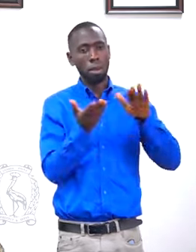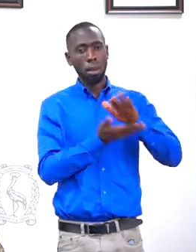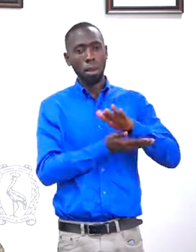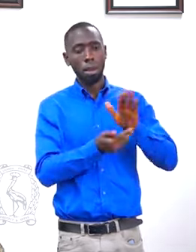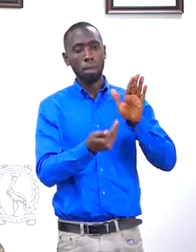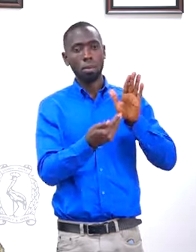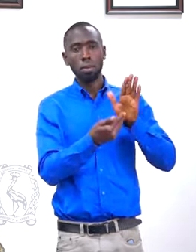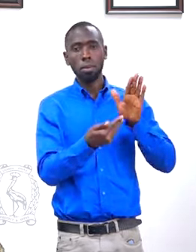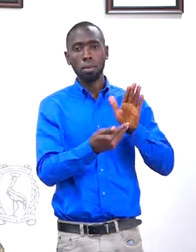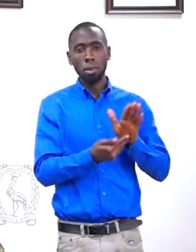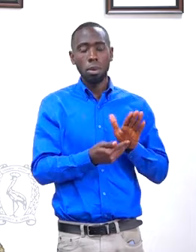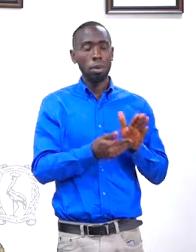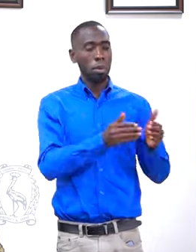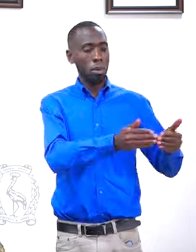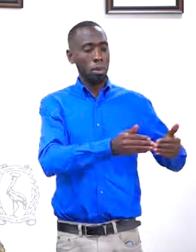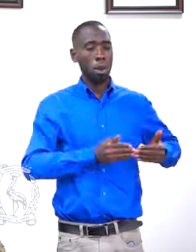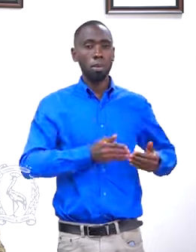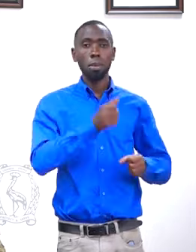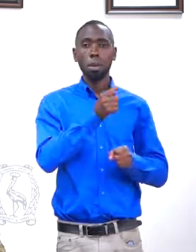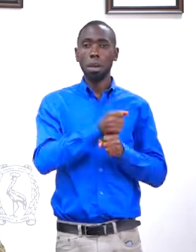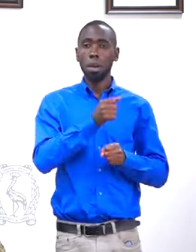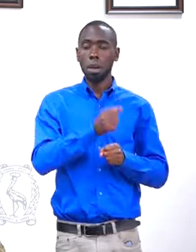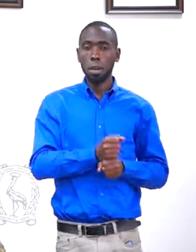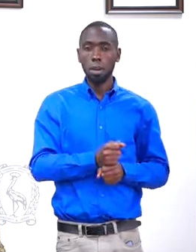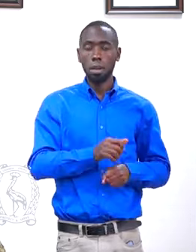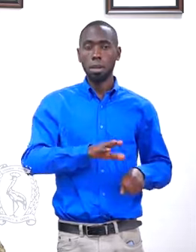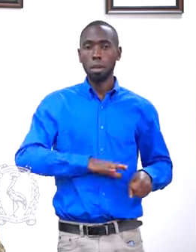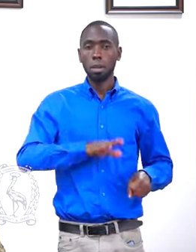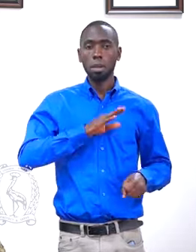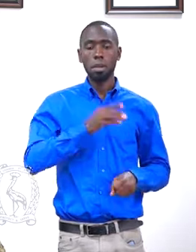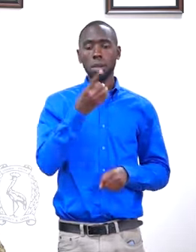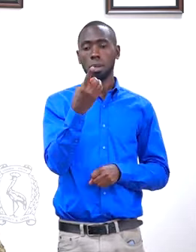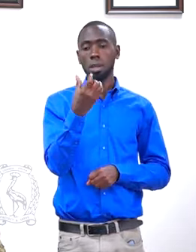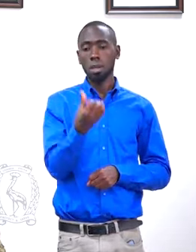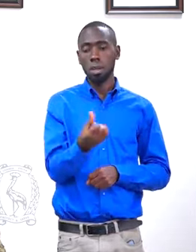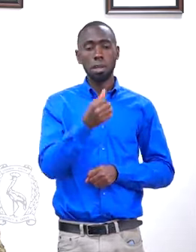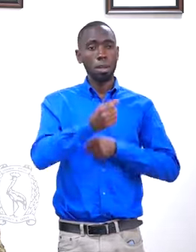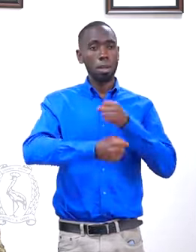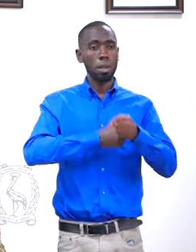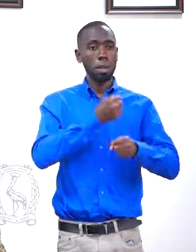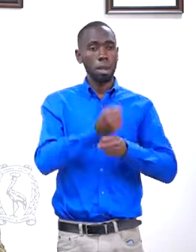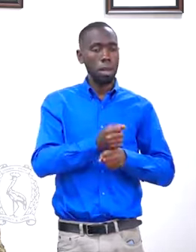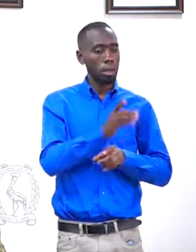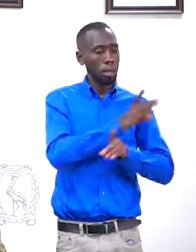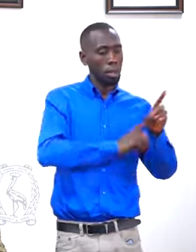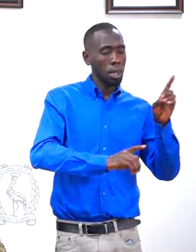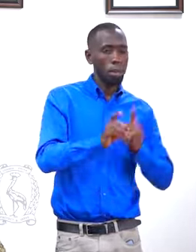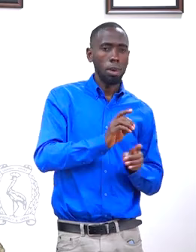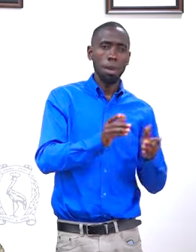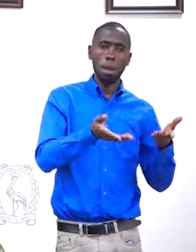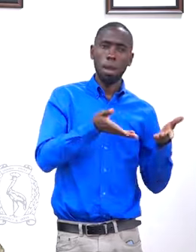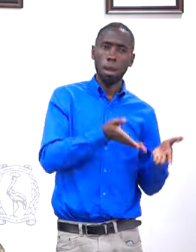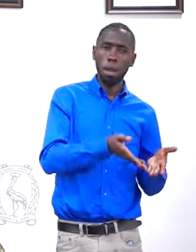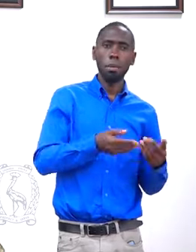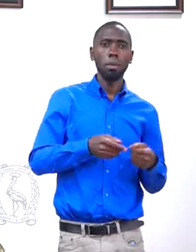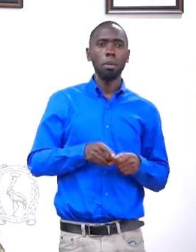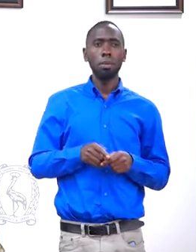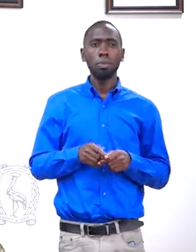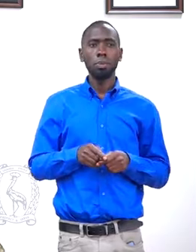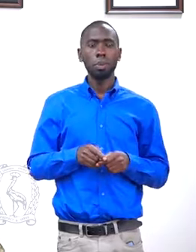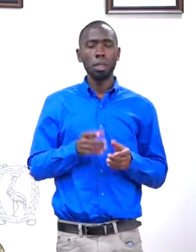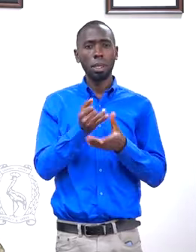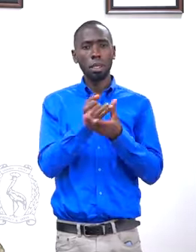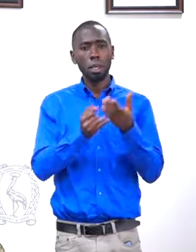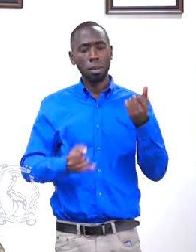of a girl aged 16 years with a disability when he is HIV positive